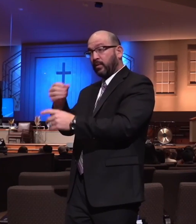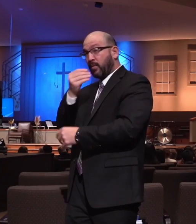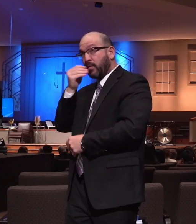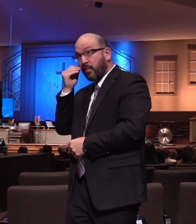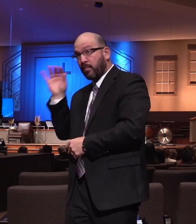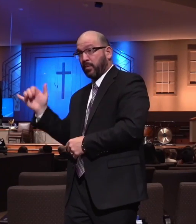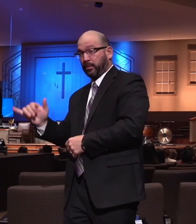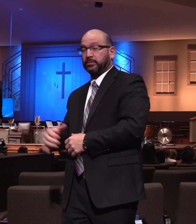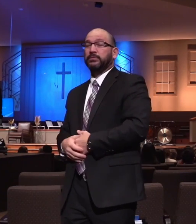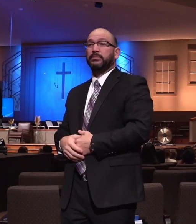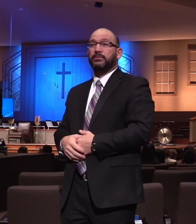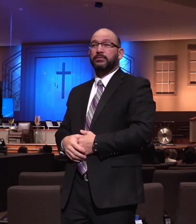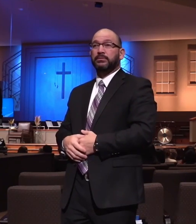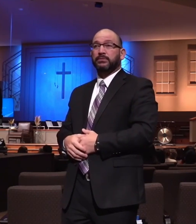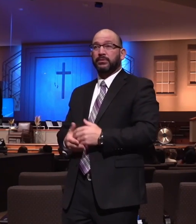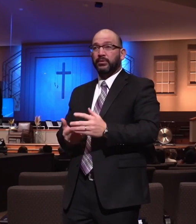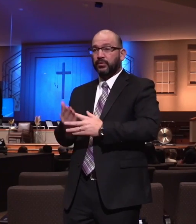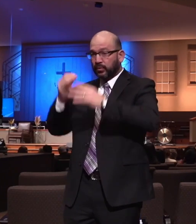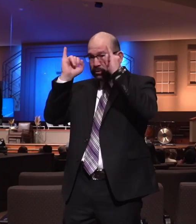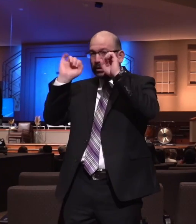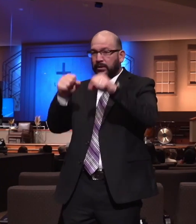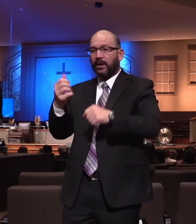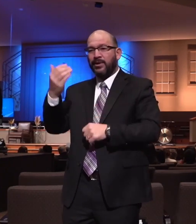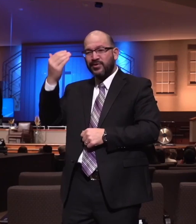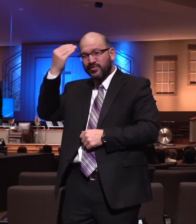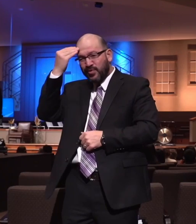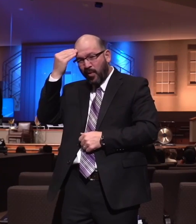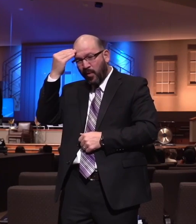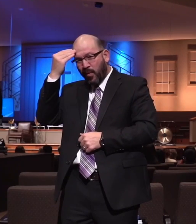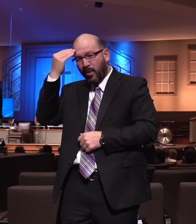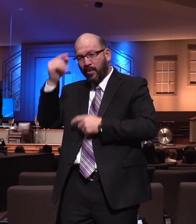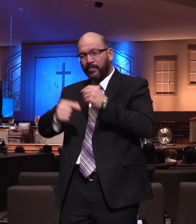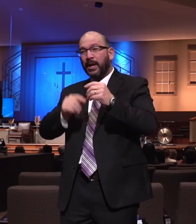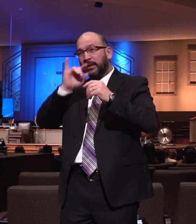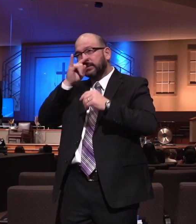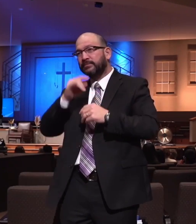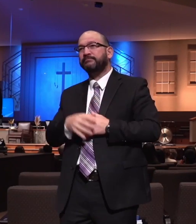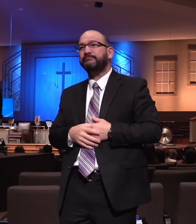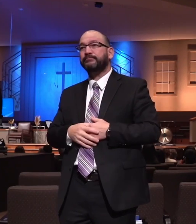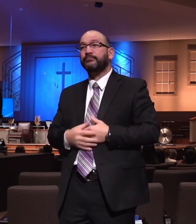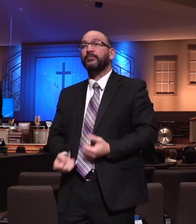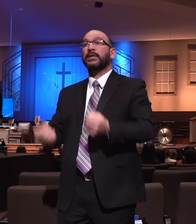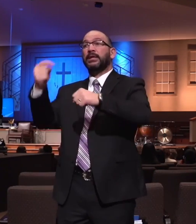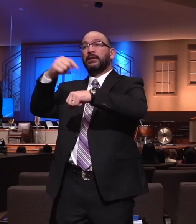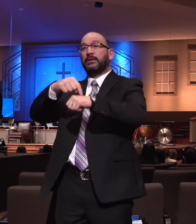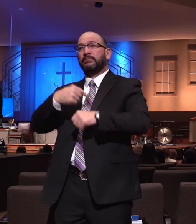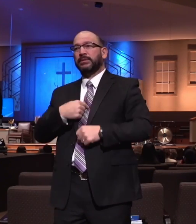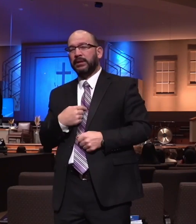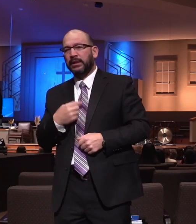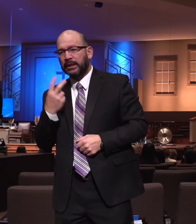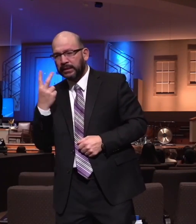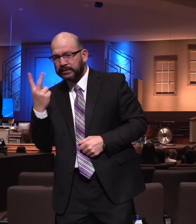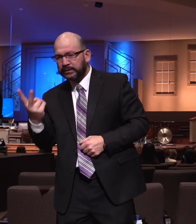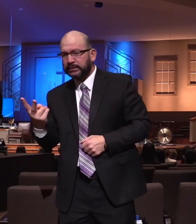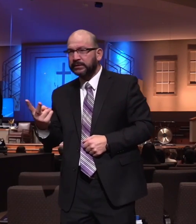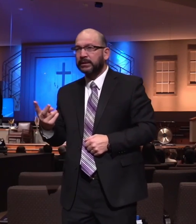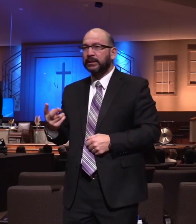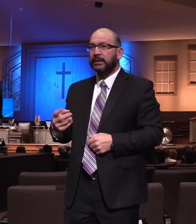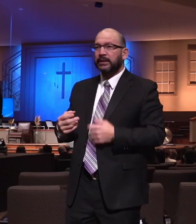instruction, you can have revelation. I have, I have oftentimes the ability to see how someone's doing by the way they receive